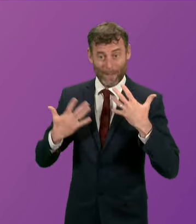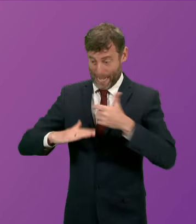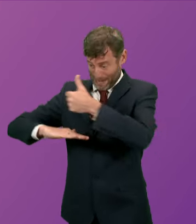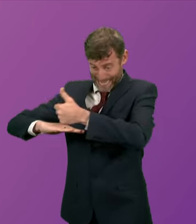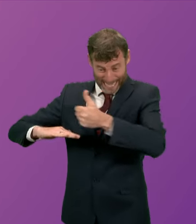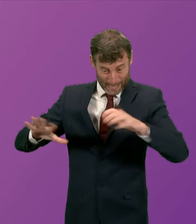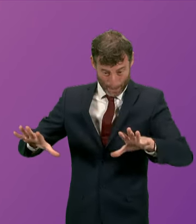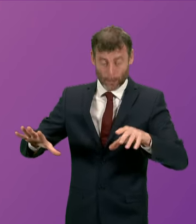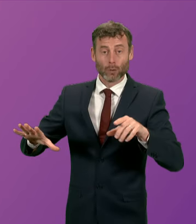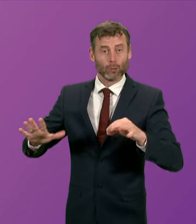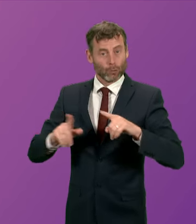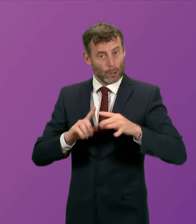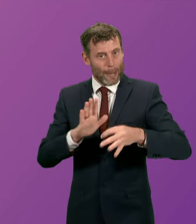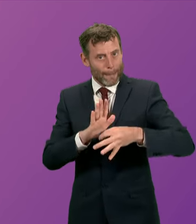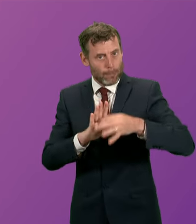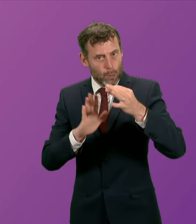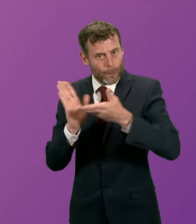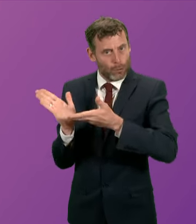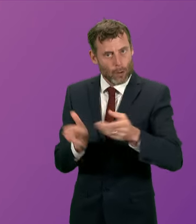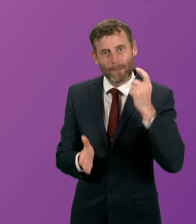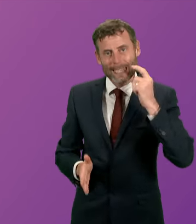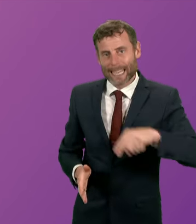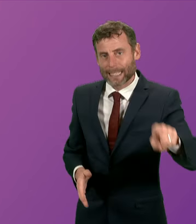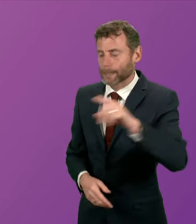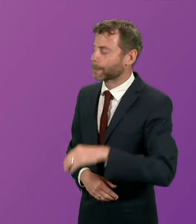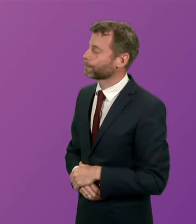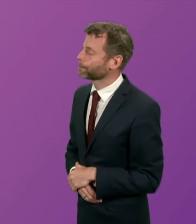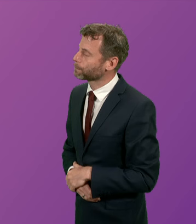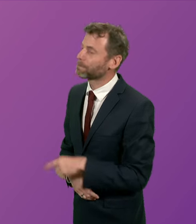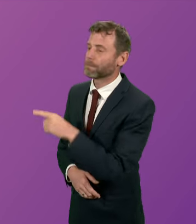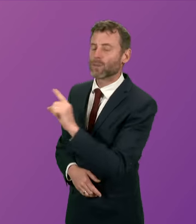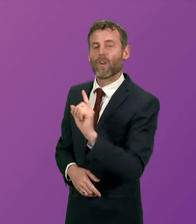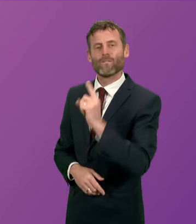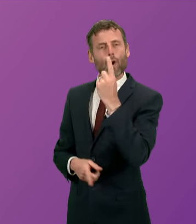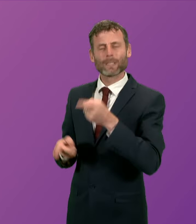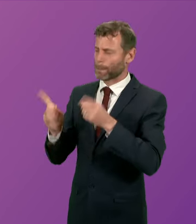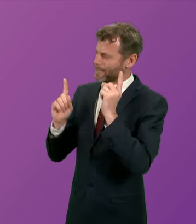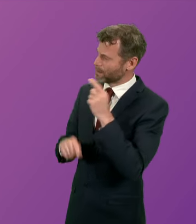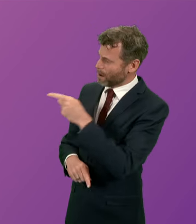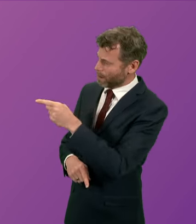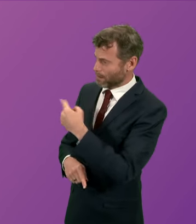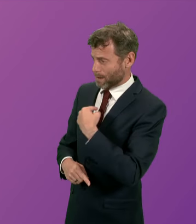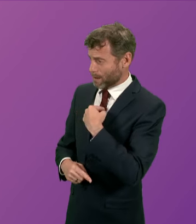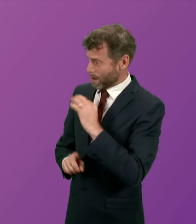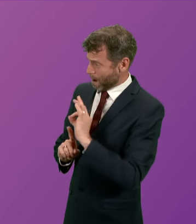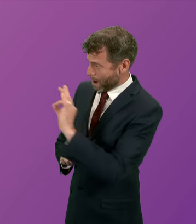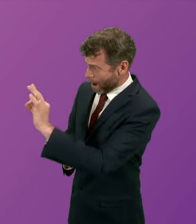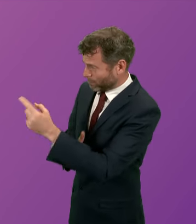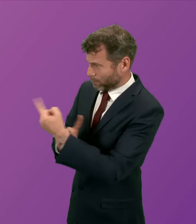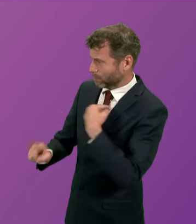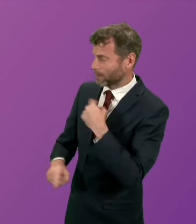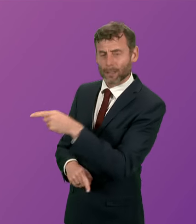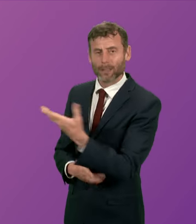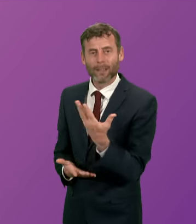of service to people around the country. Anna Sarwar. I know the First Minister didn't respond to the fact that 86%